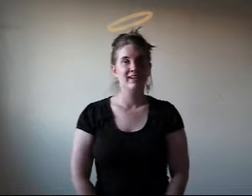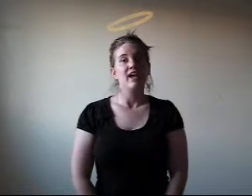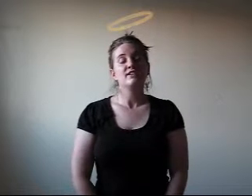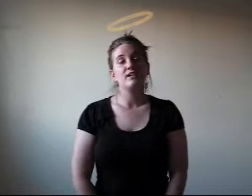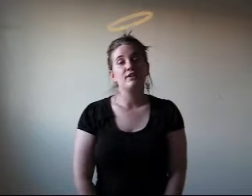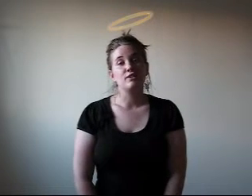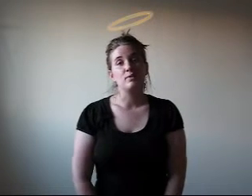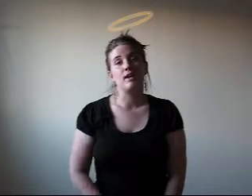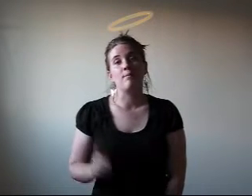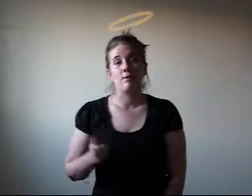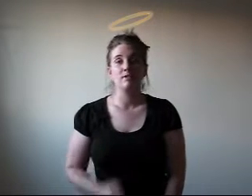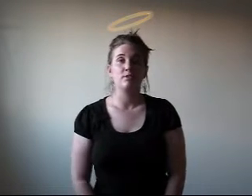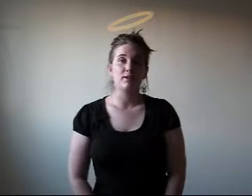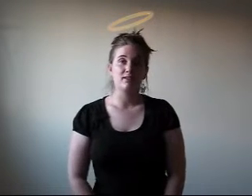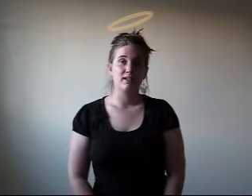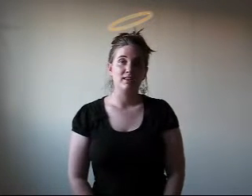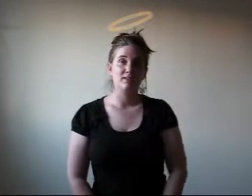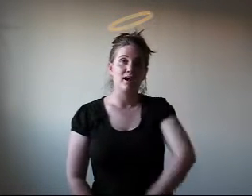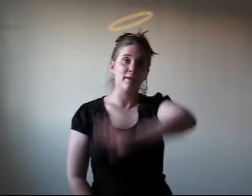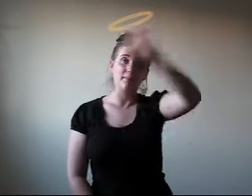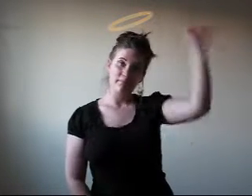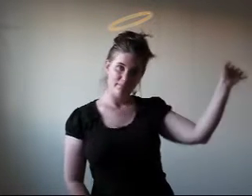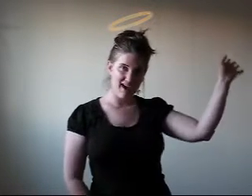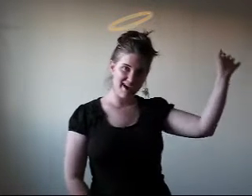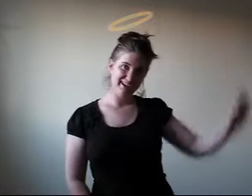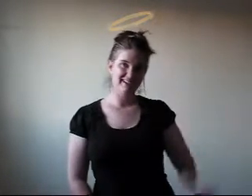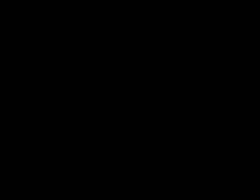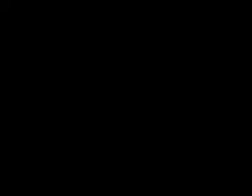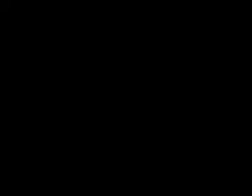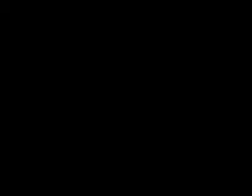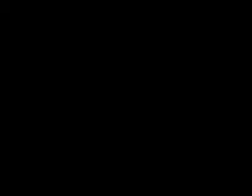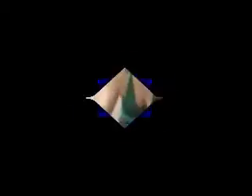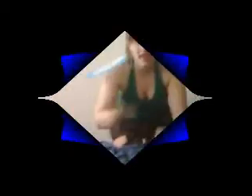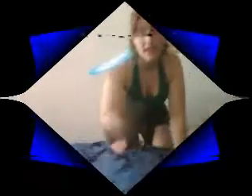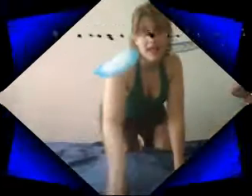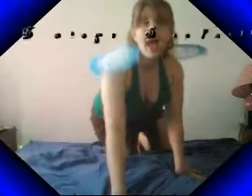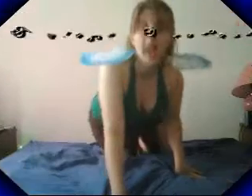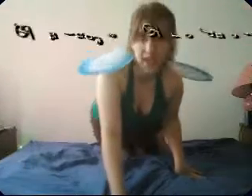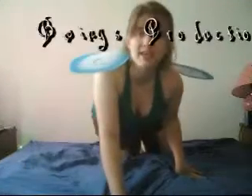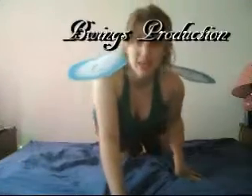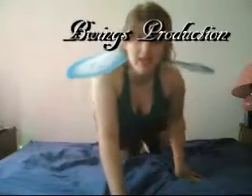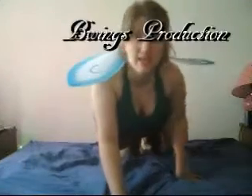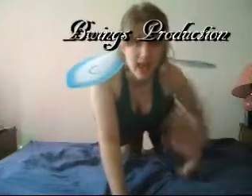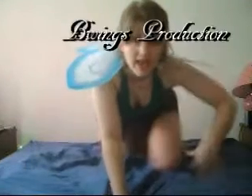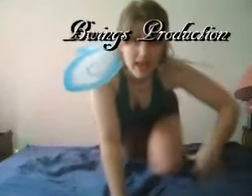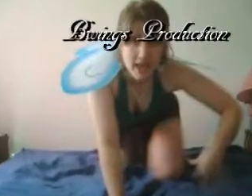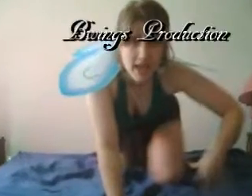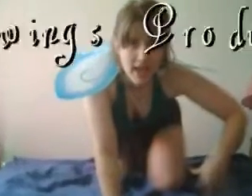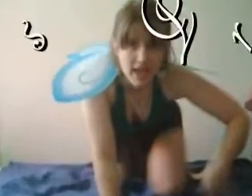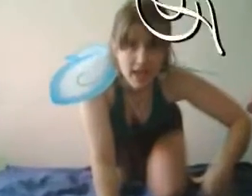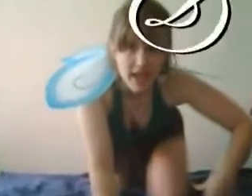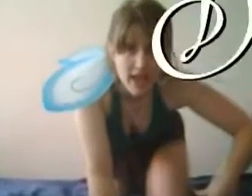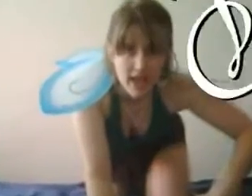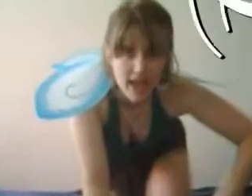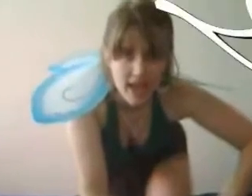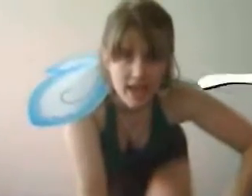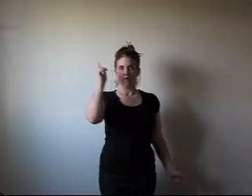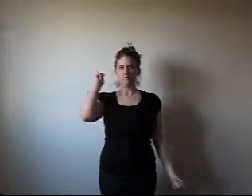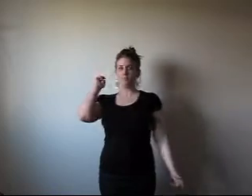See you all next week. I promise it will be on Sunday this time. Bye! This has been a B-Rings production. For